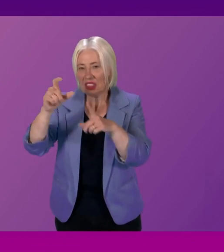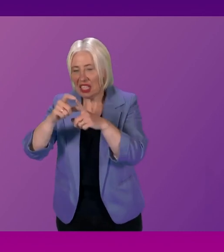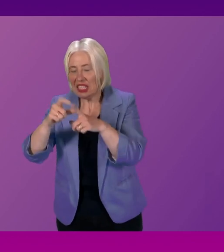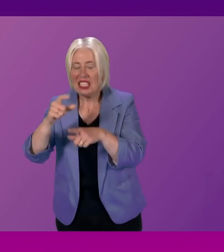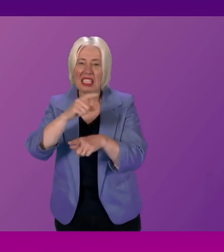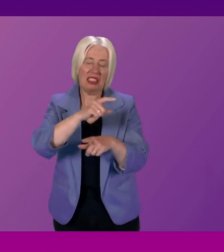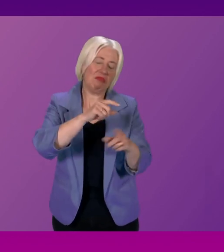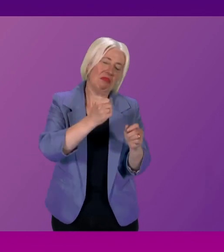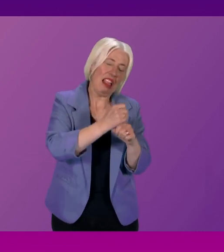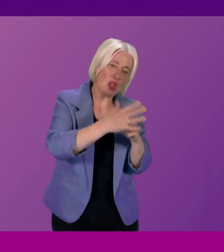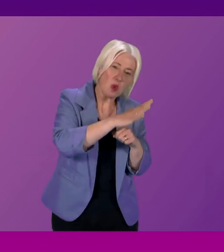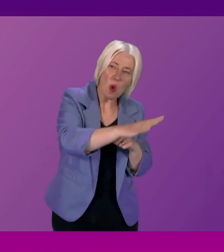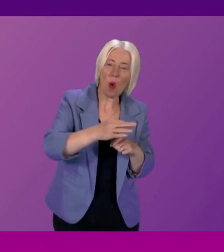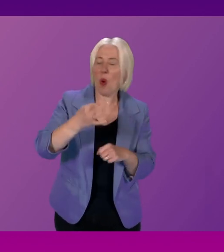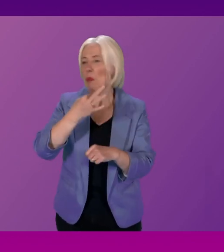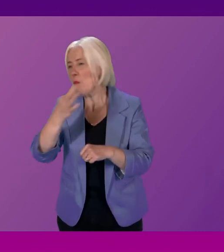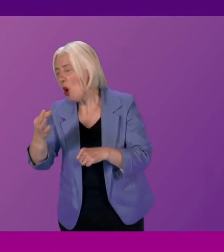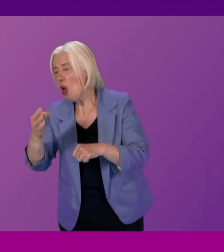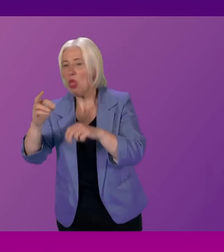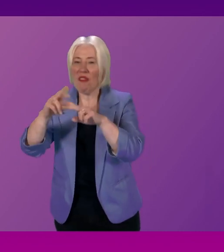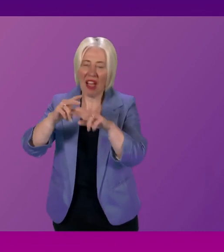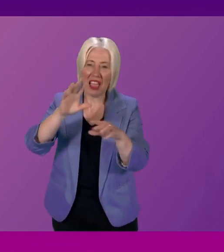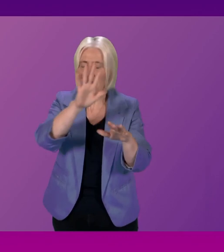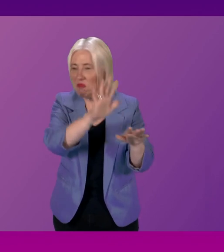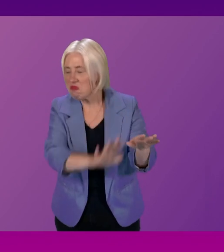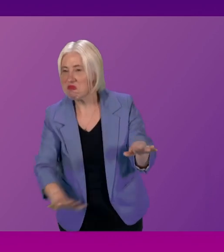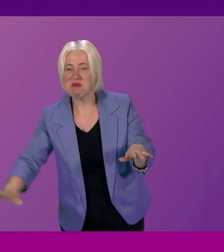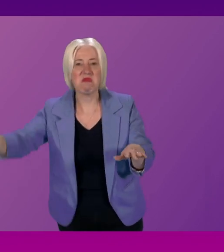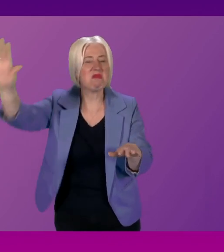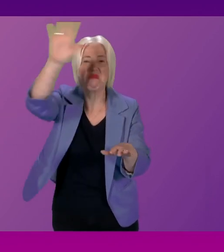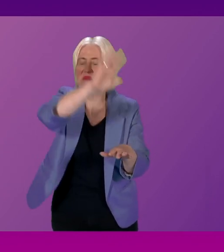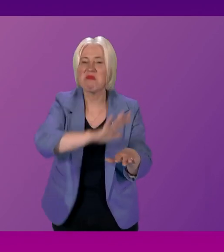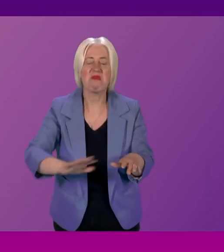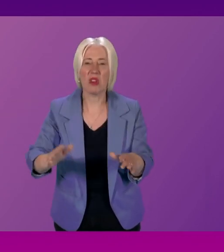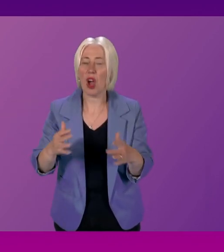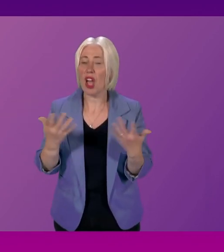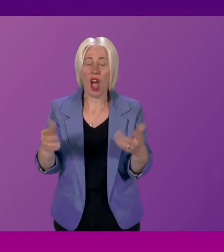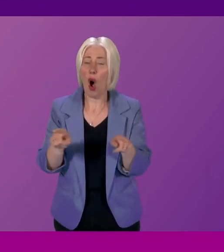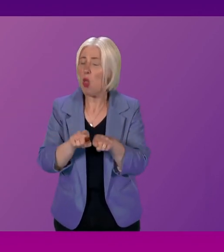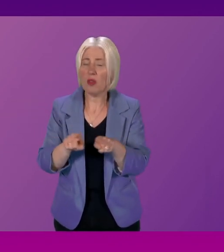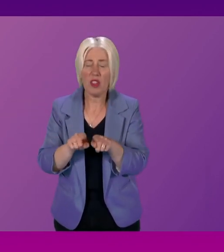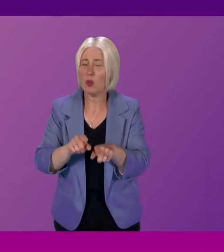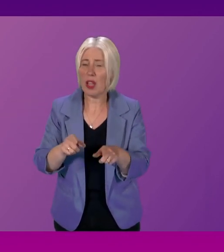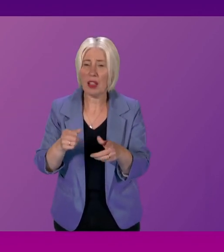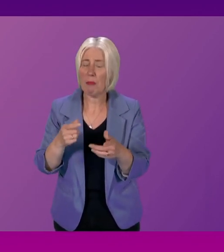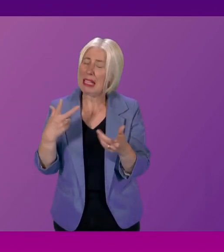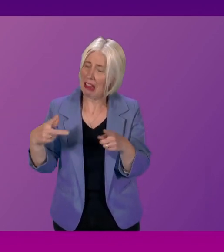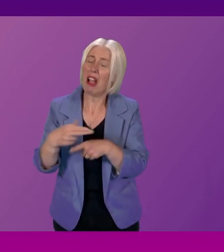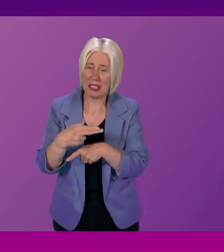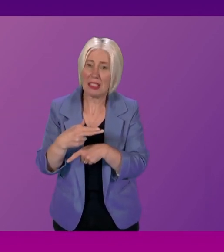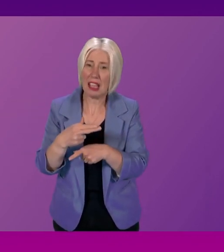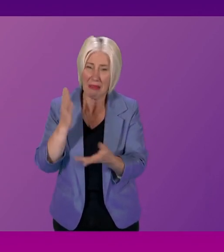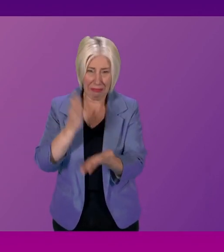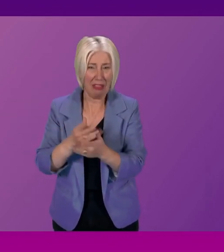Grinlothis, Methyl, Perth, Hamilton, Kirkcaldy, Edinburgh, and four in Glasgow. If that's not Cutts' First Minister,